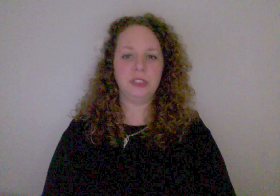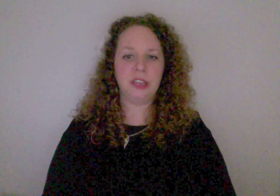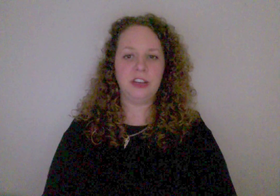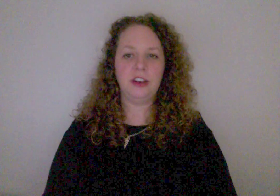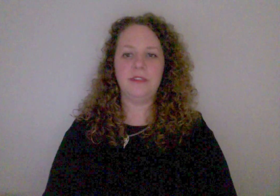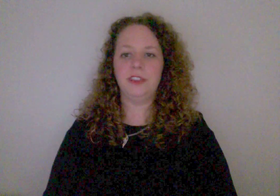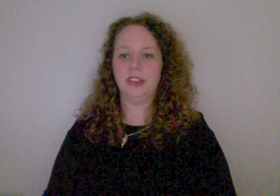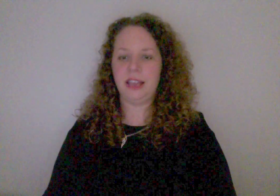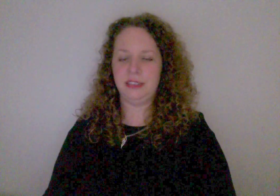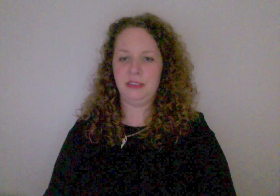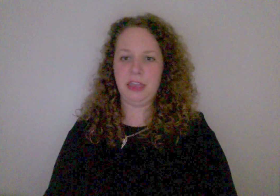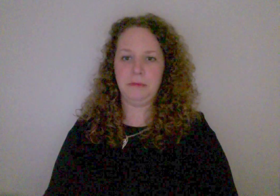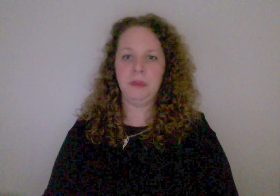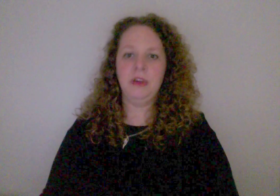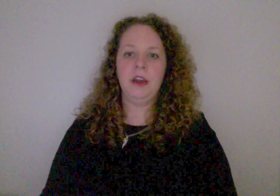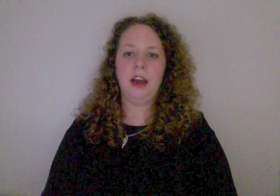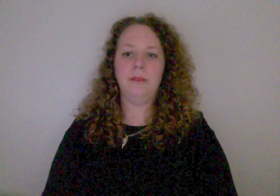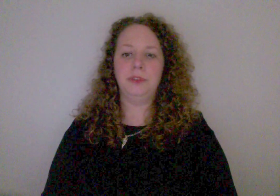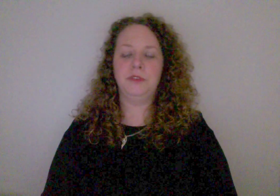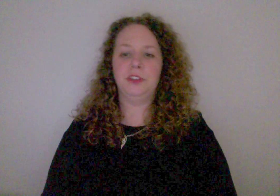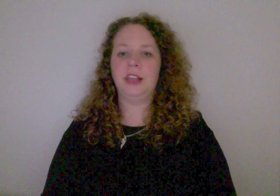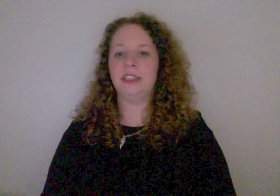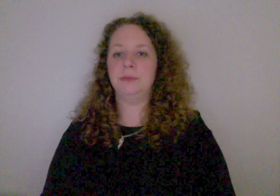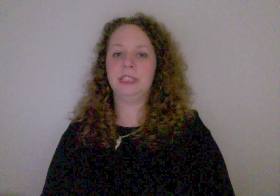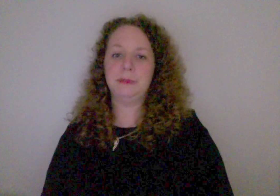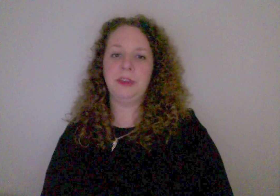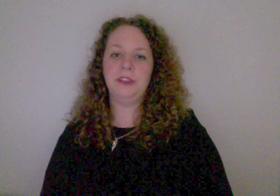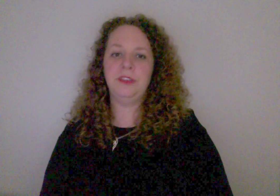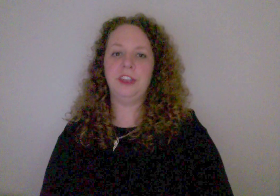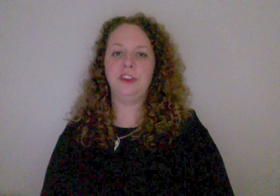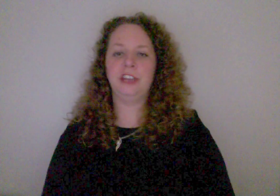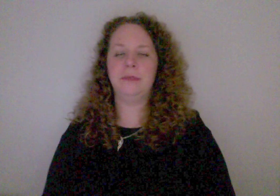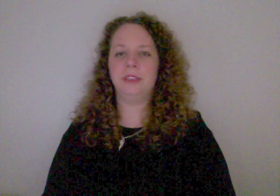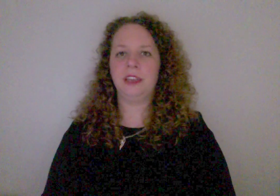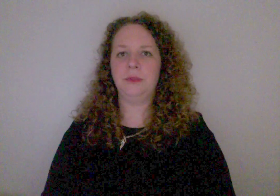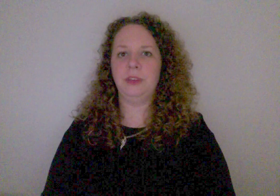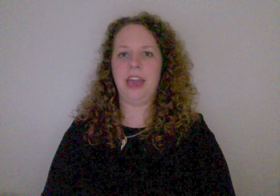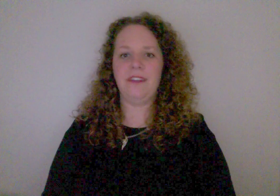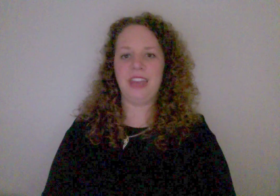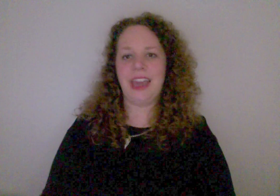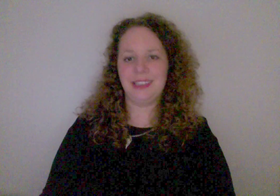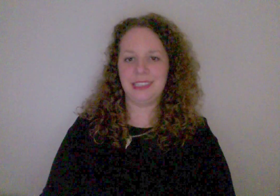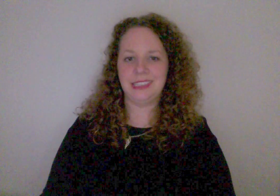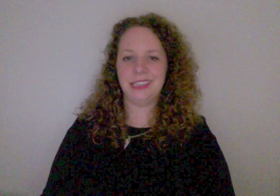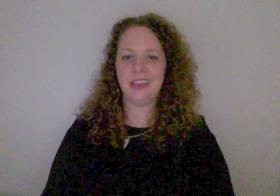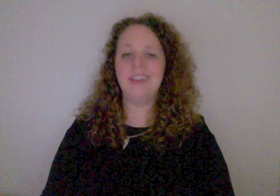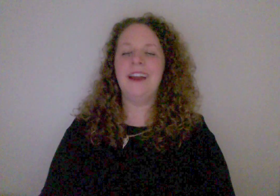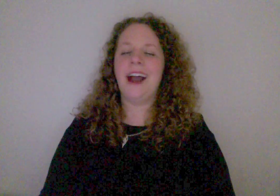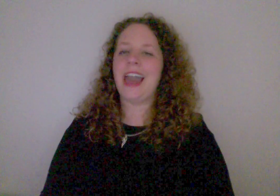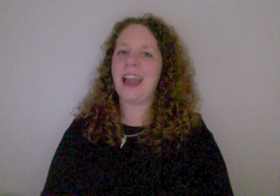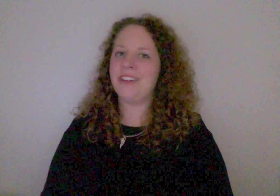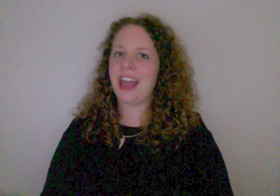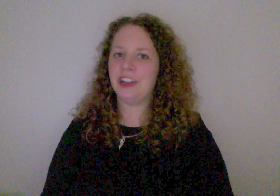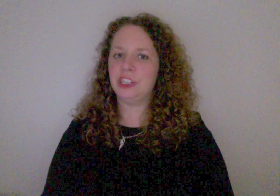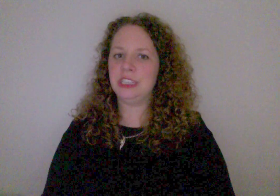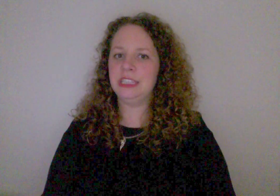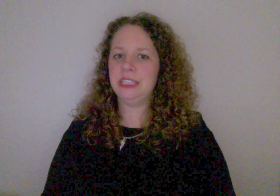letter of the last name. So if your last name was Smith, then your name sign would have an S instead. I haven't actually seen